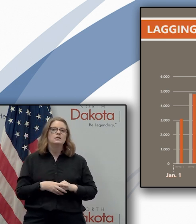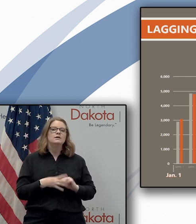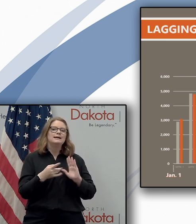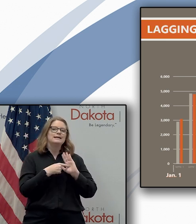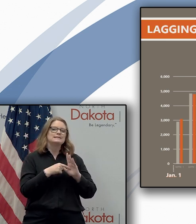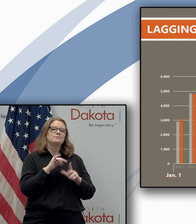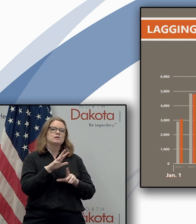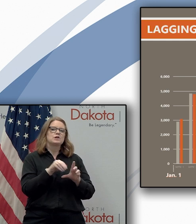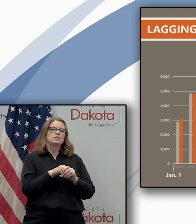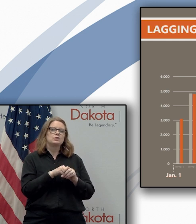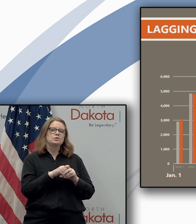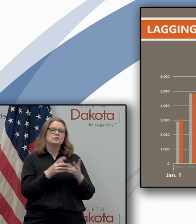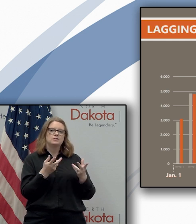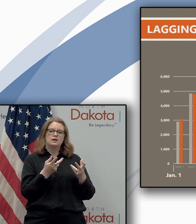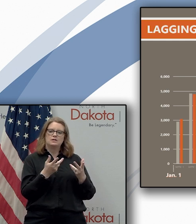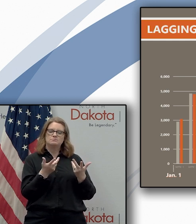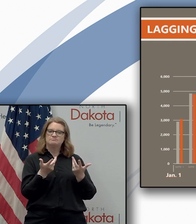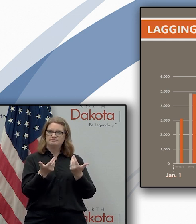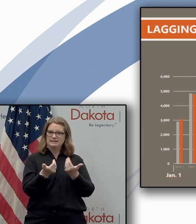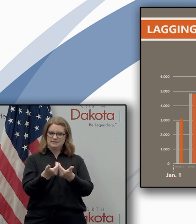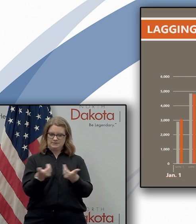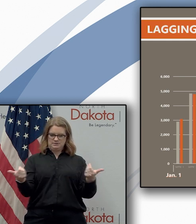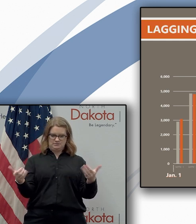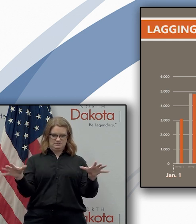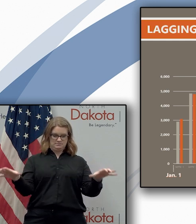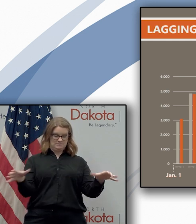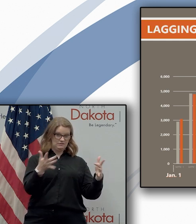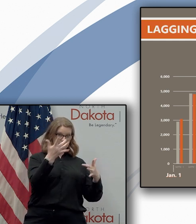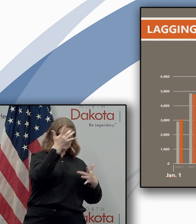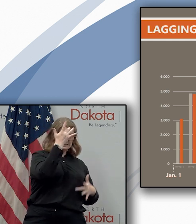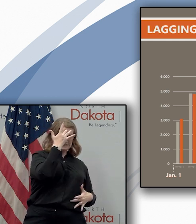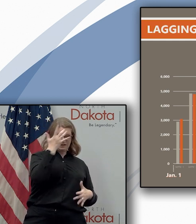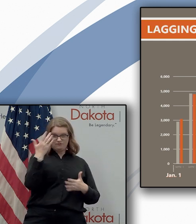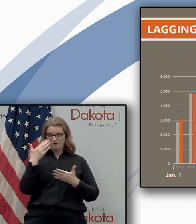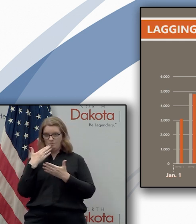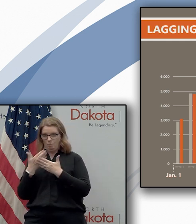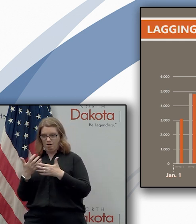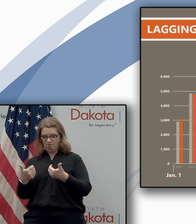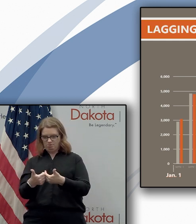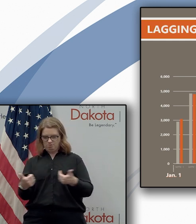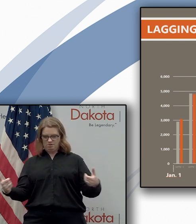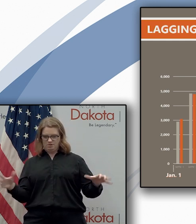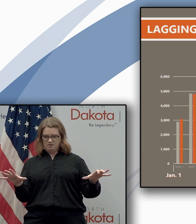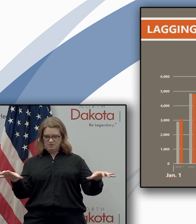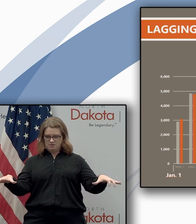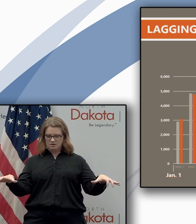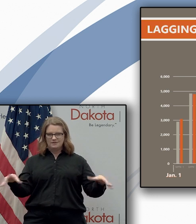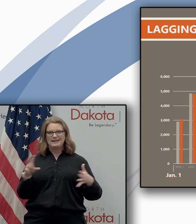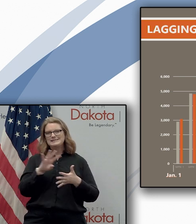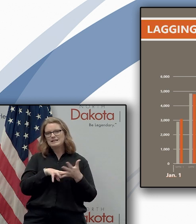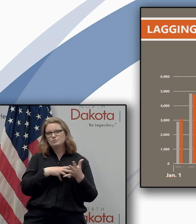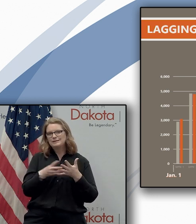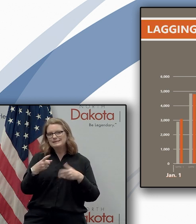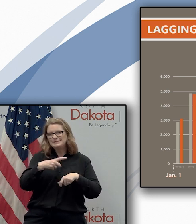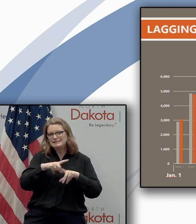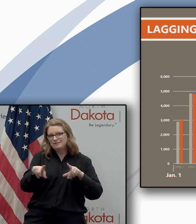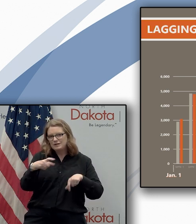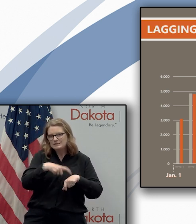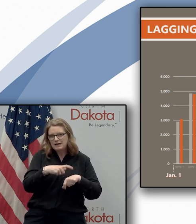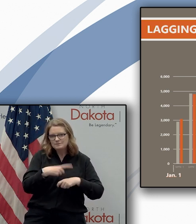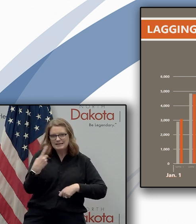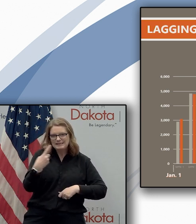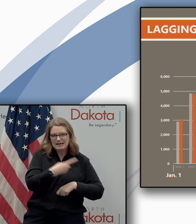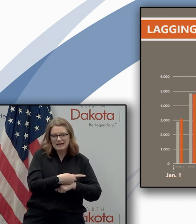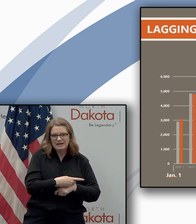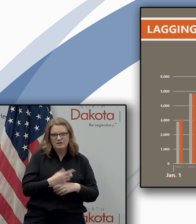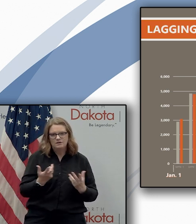include facilities separating sick patients from well patients scheduling them at different times of the day or completing many